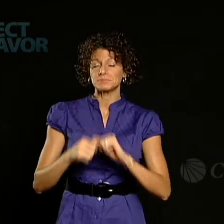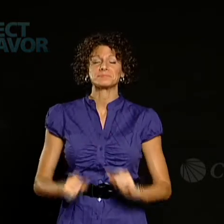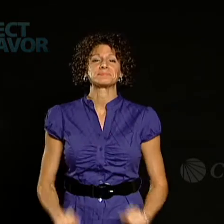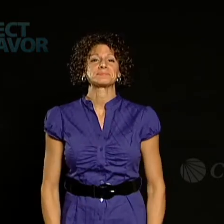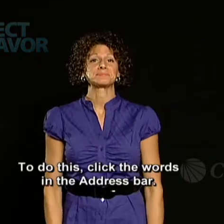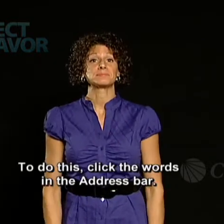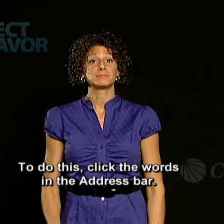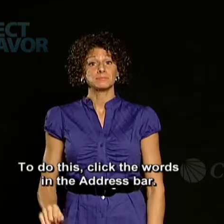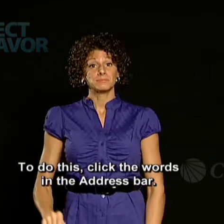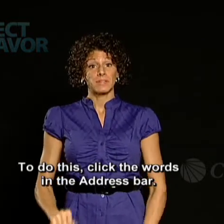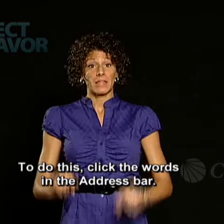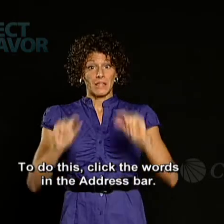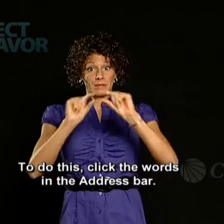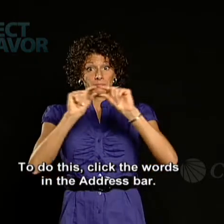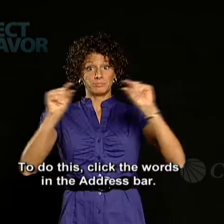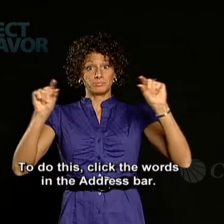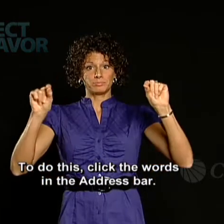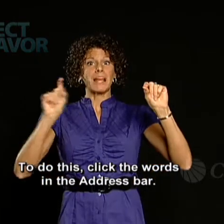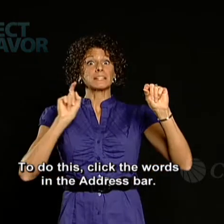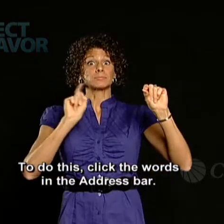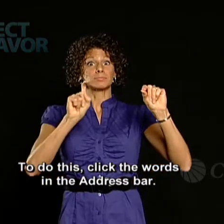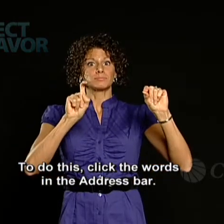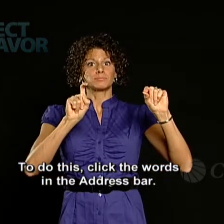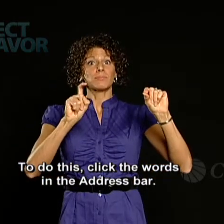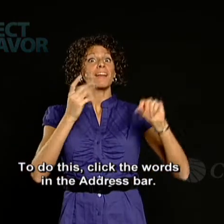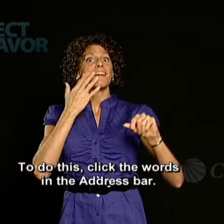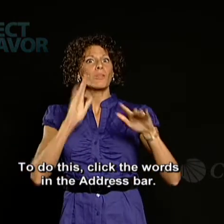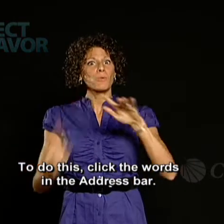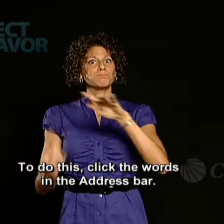To do this, click the words in the address bar.